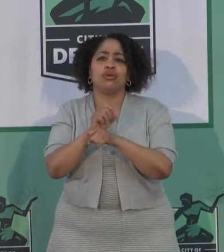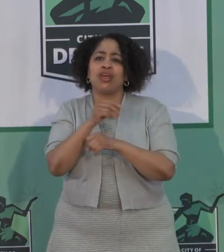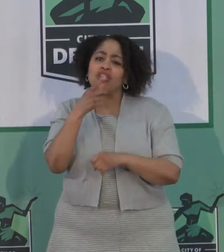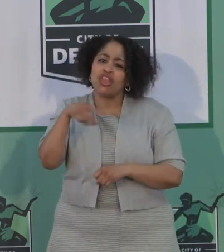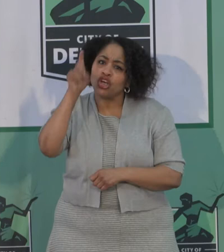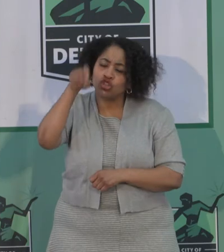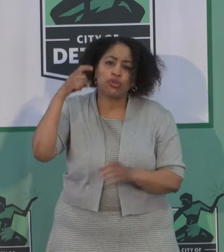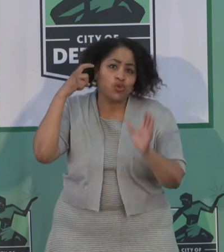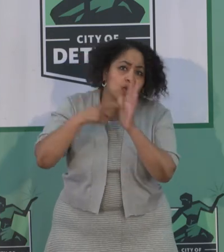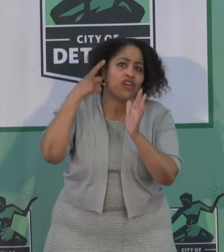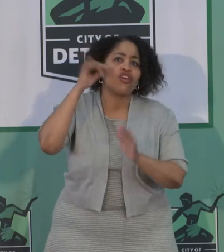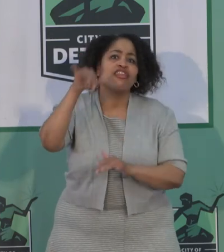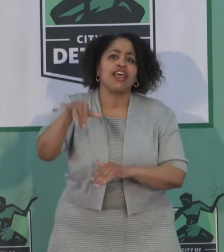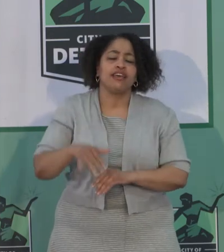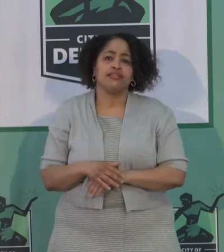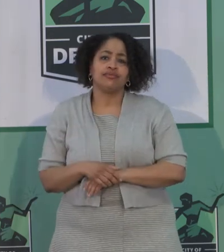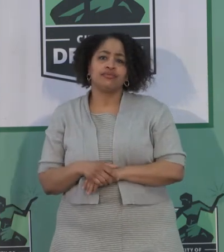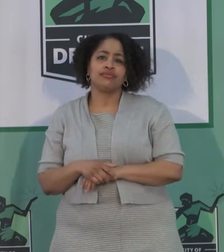recognized for that.